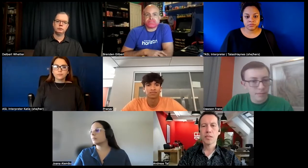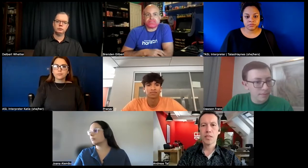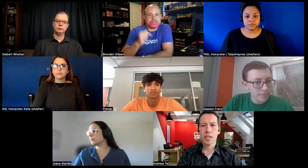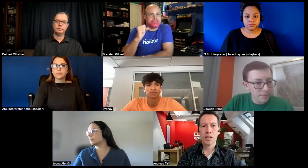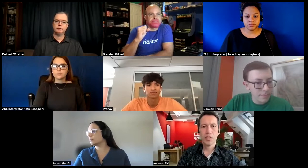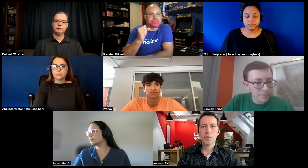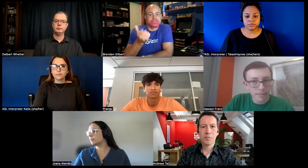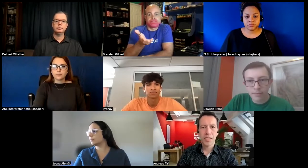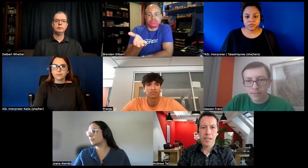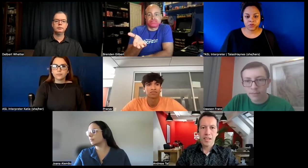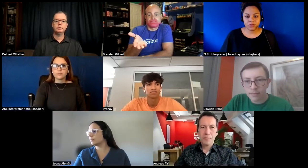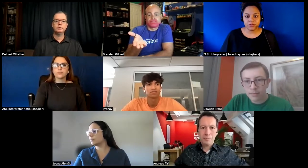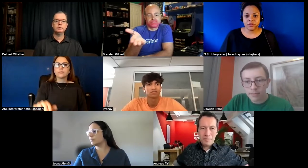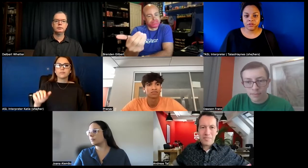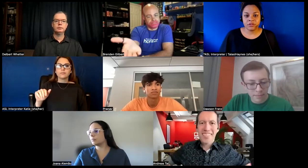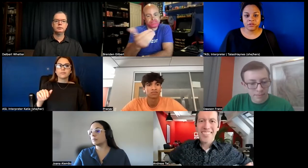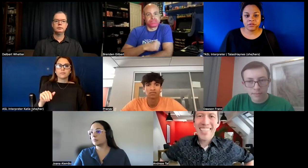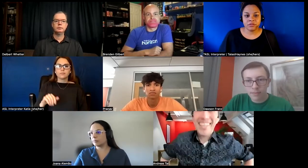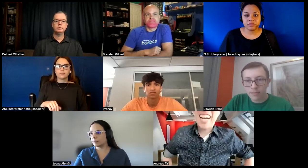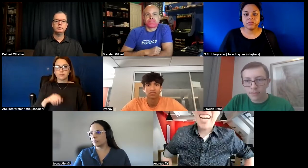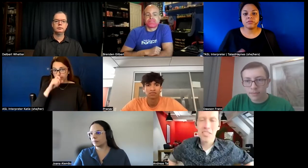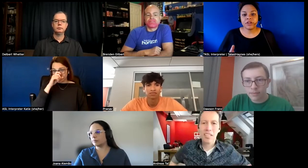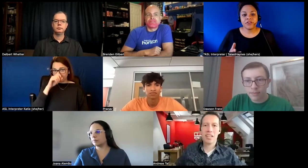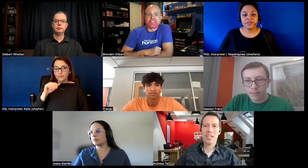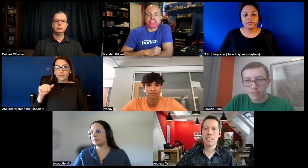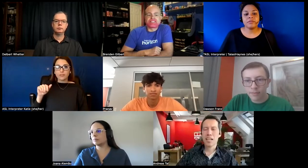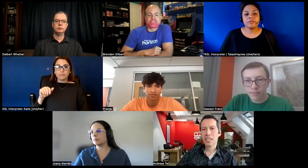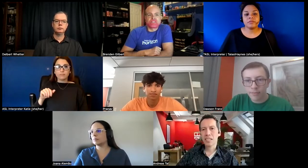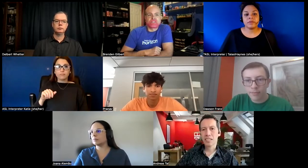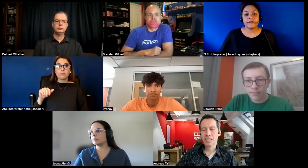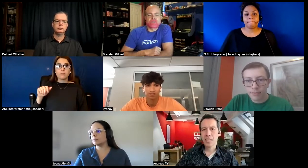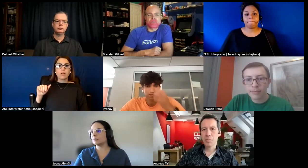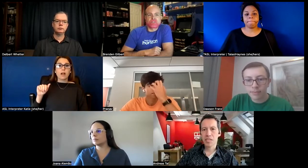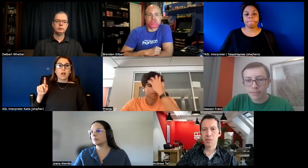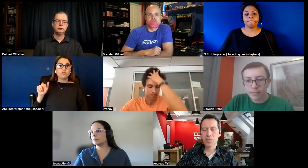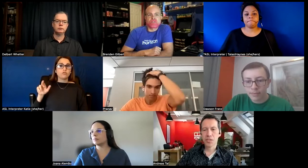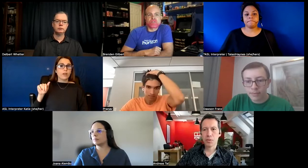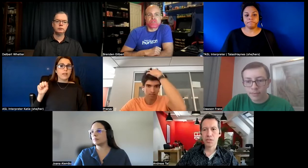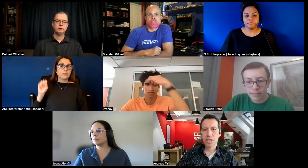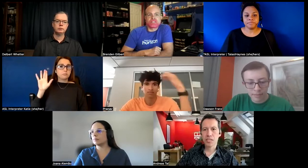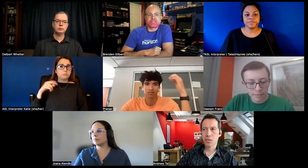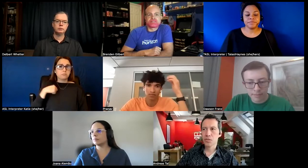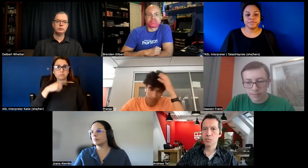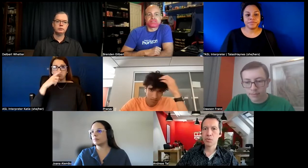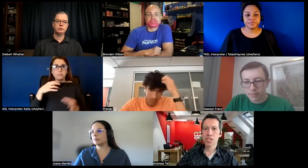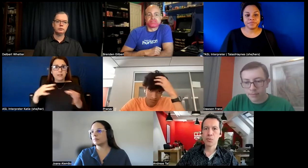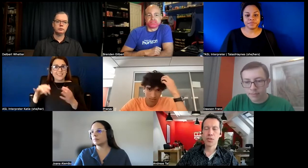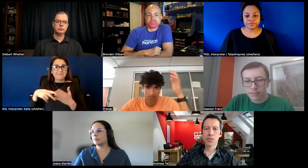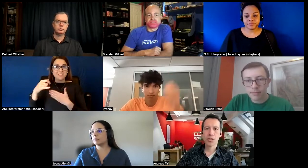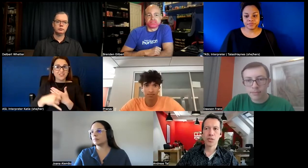yeah um cool i can i i can say a bit about this project so this project was uh